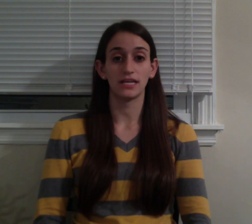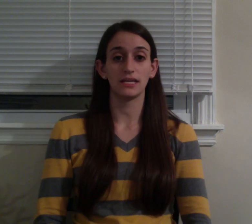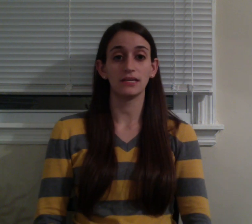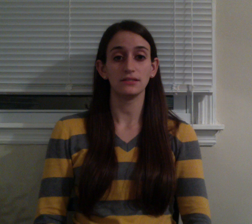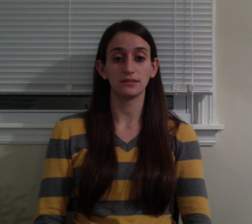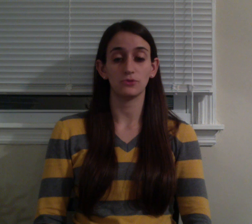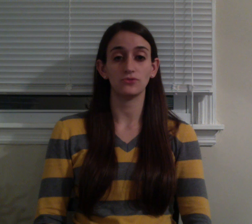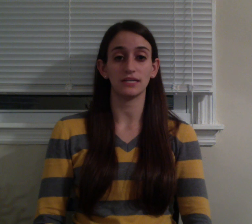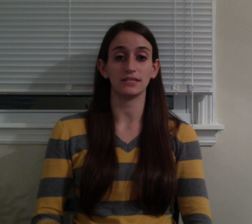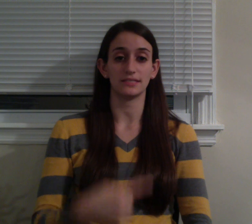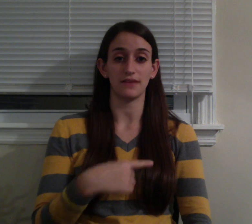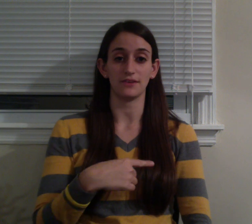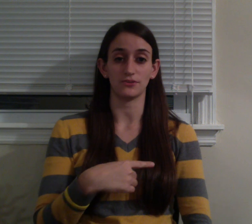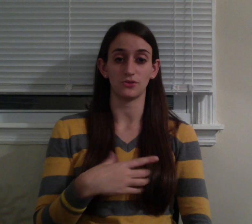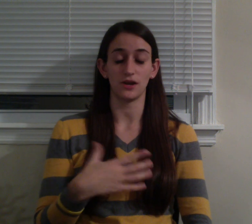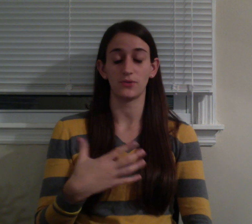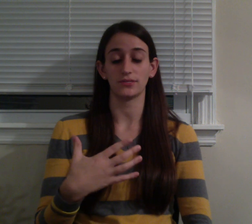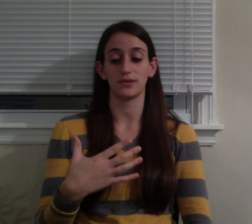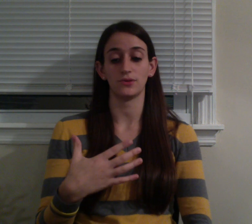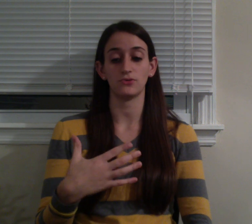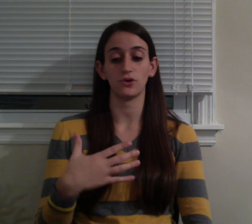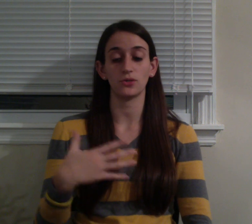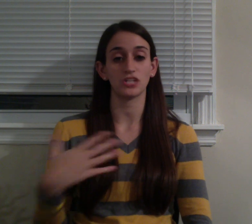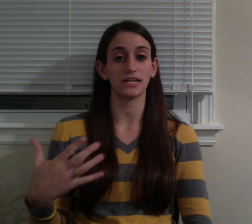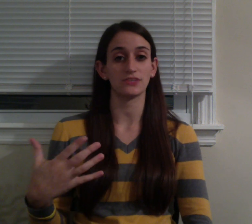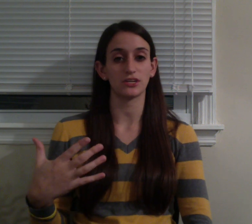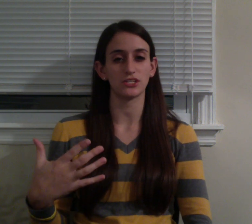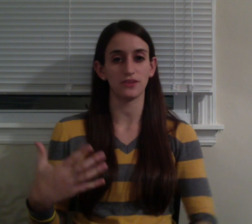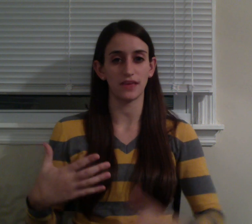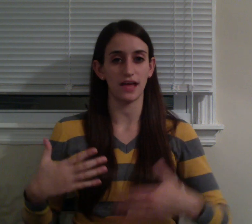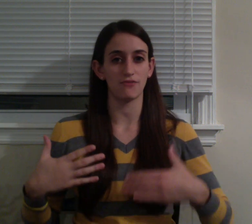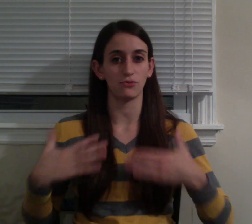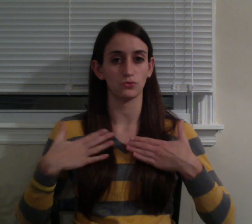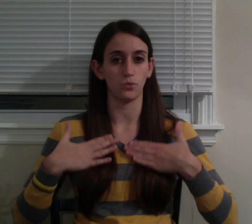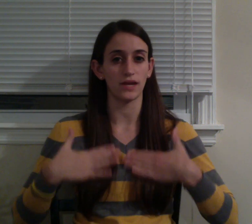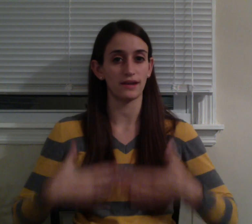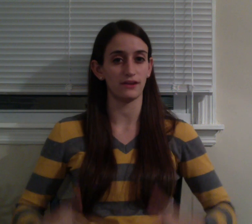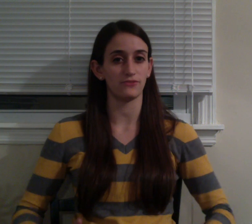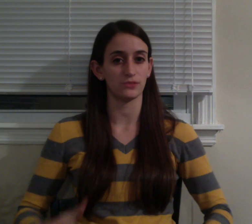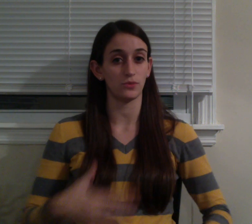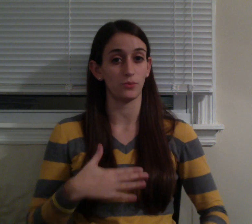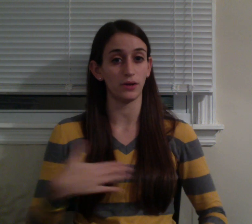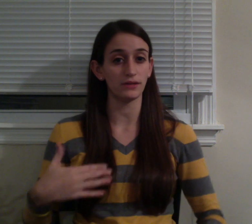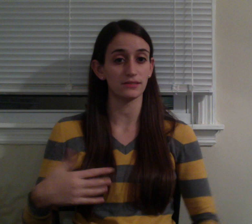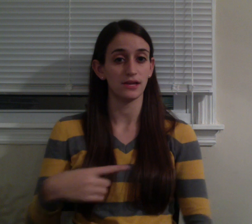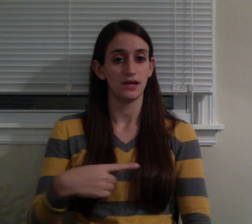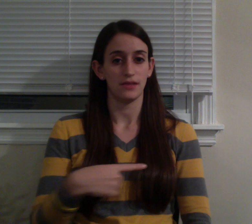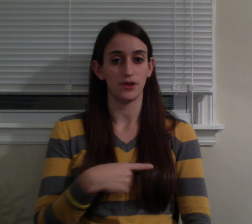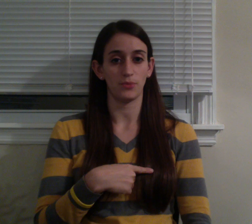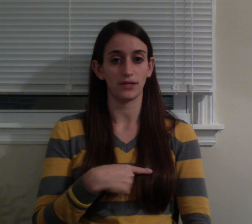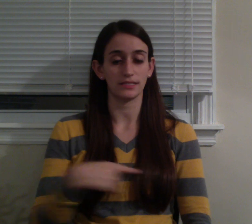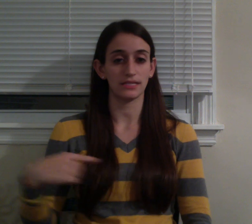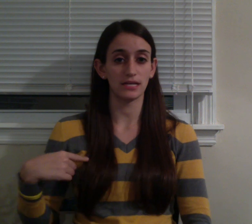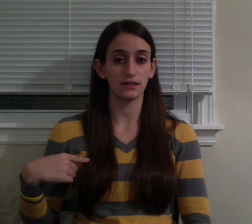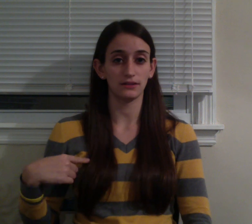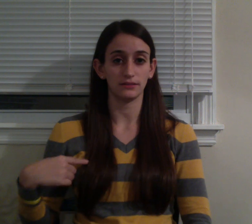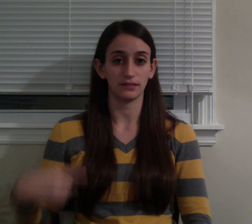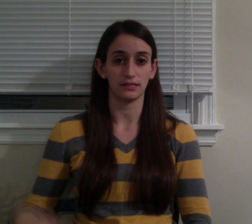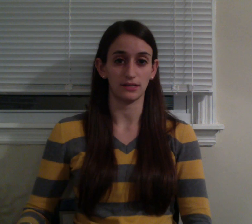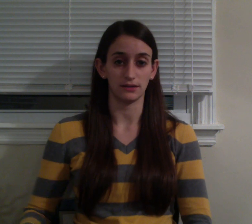Chinese moves in a 7. So I always think when you go to a Chinese restaurant, they have those white outfits with the buttons, and there are buttons here and here.